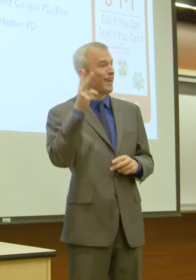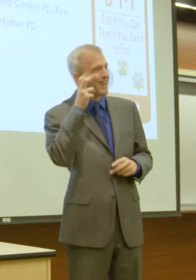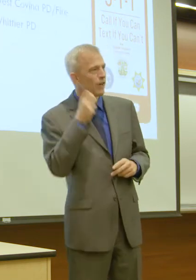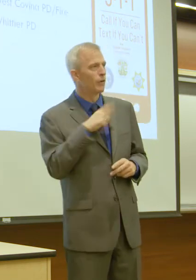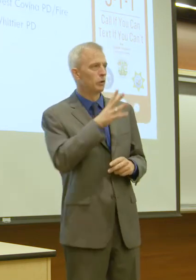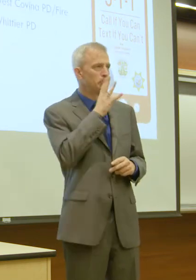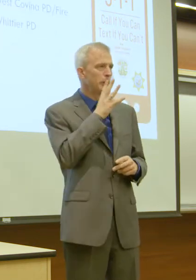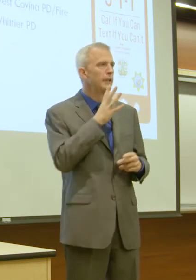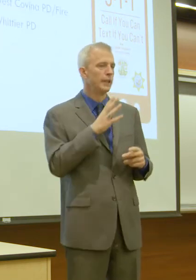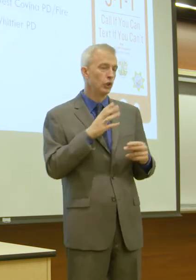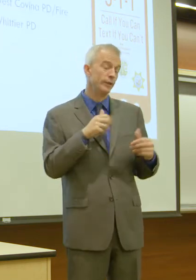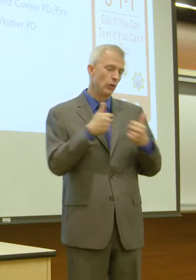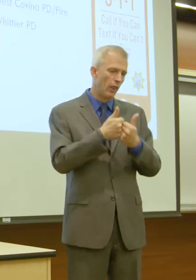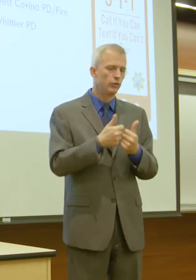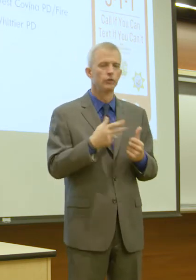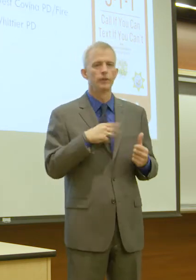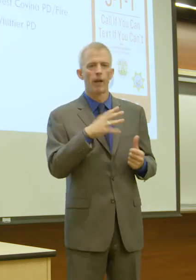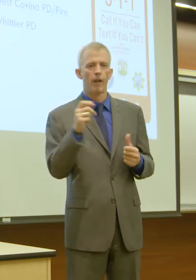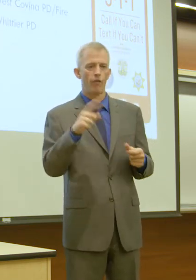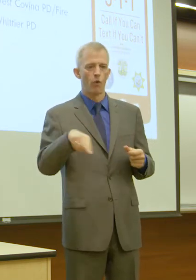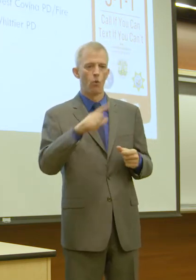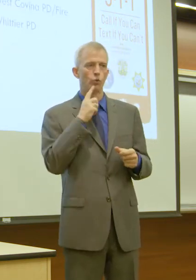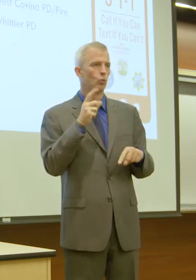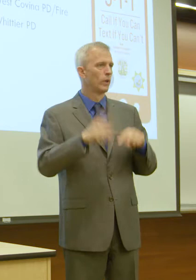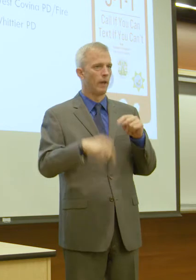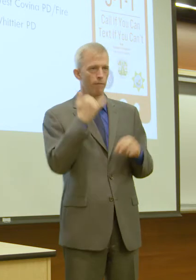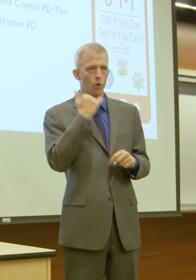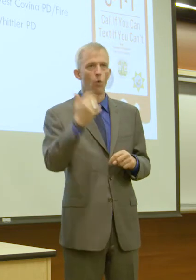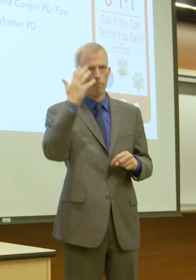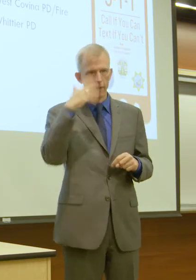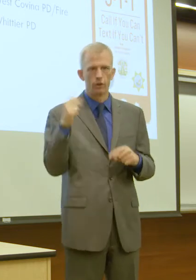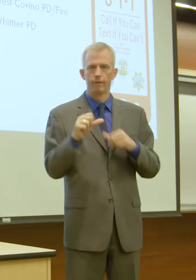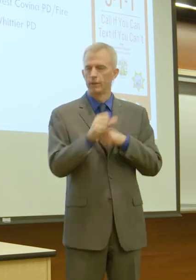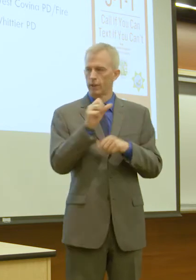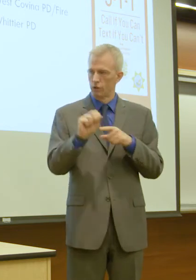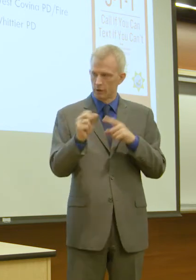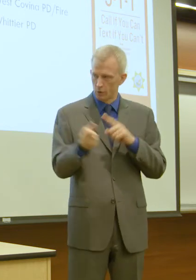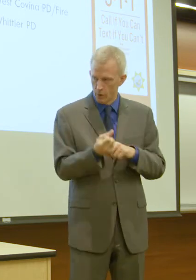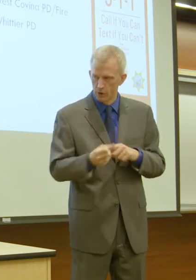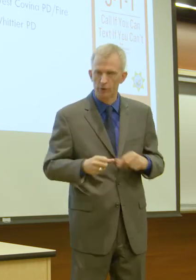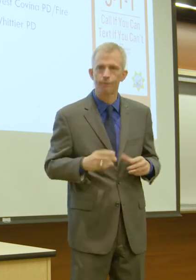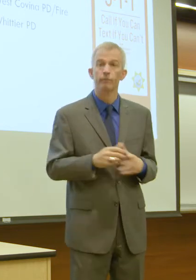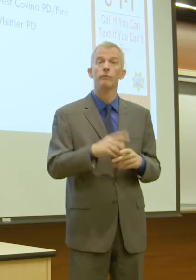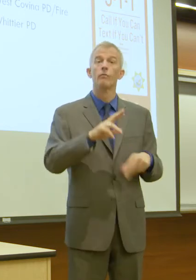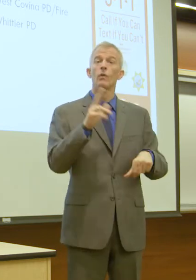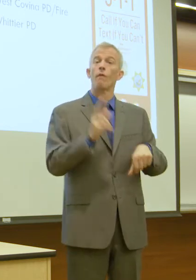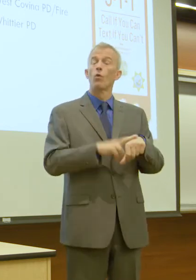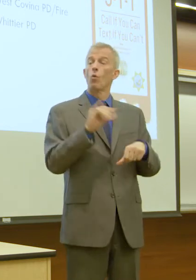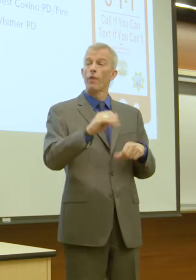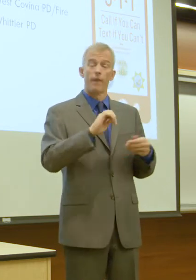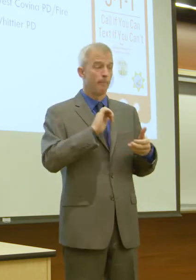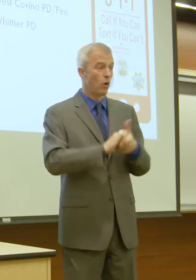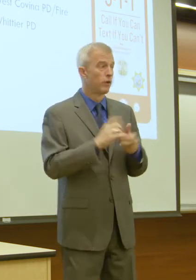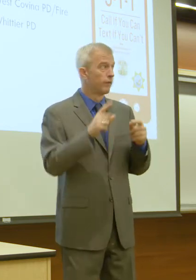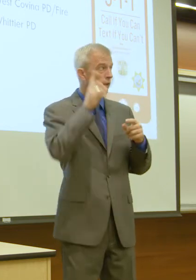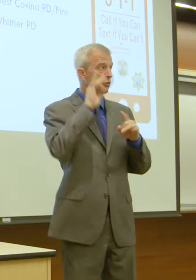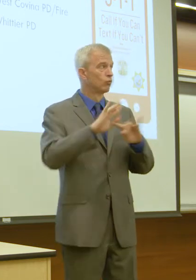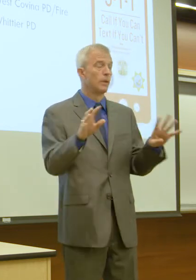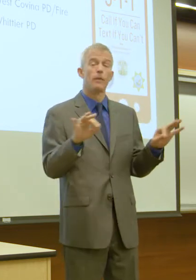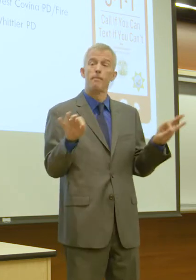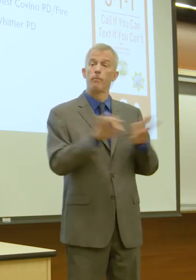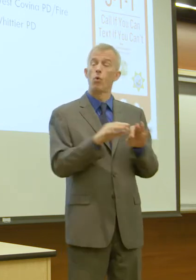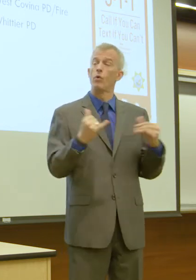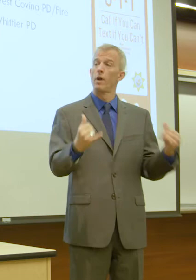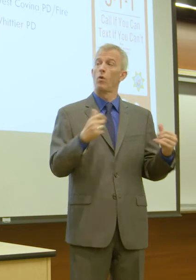and for those who can't make a phone call because of the predicament they may be in. And, of course, that partnership is extremely important, and at this time I want to welcome